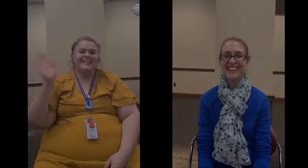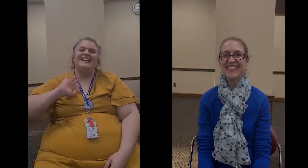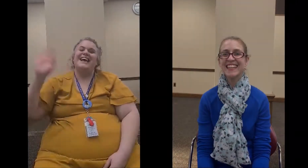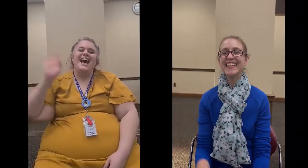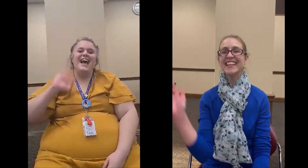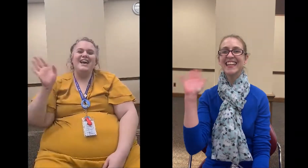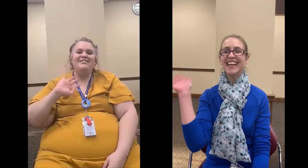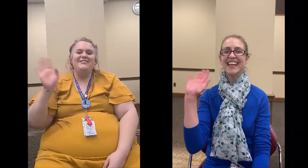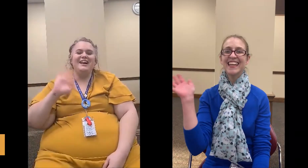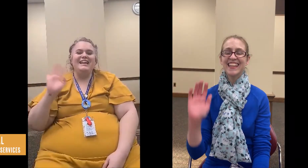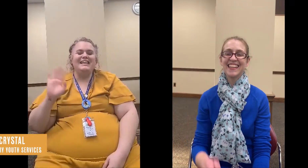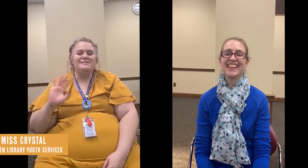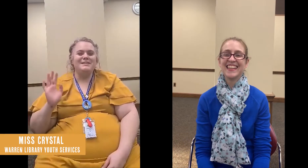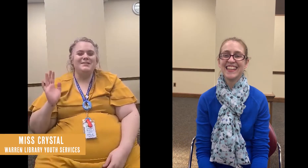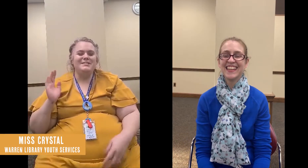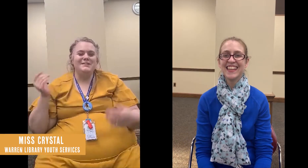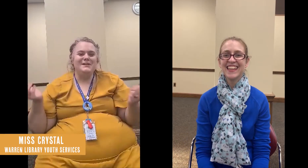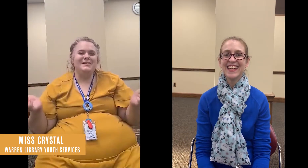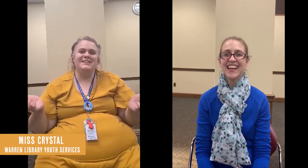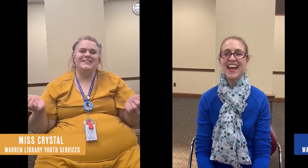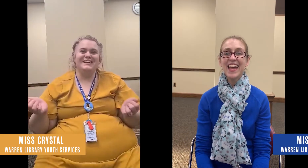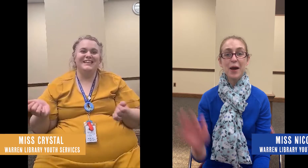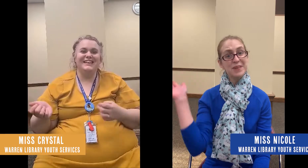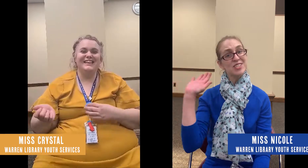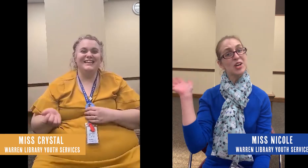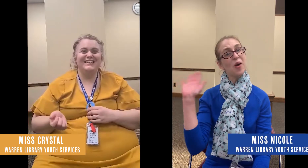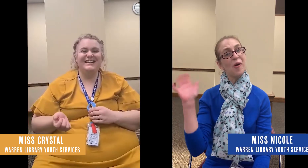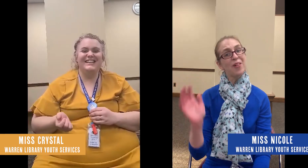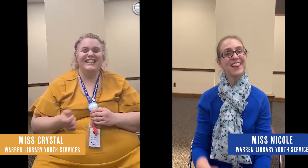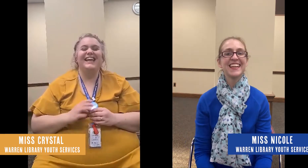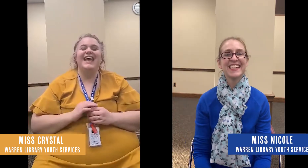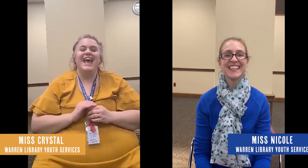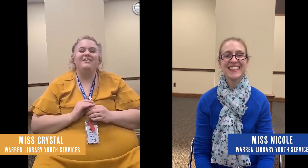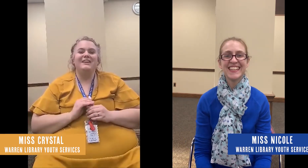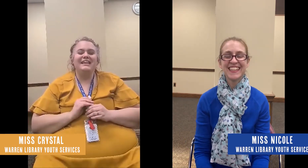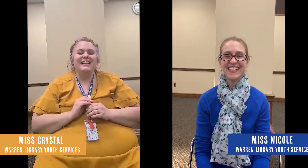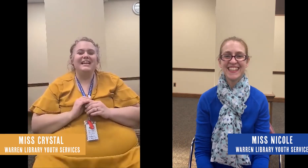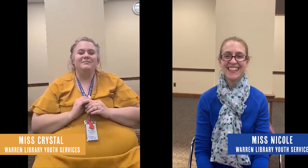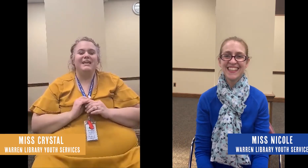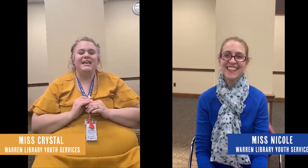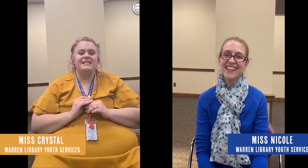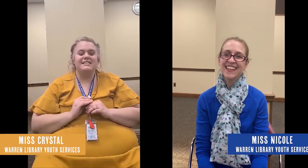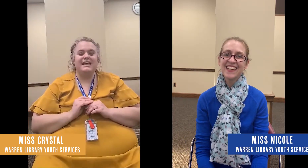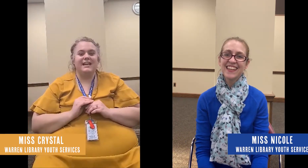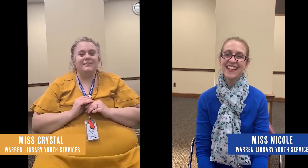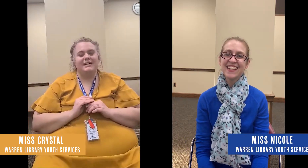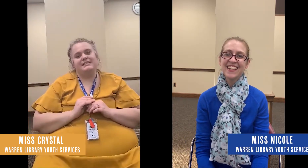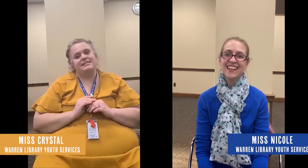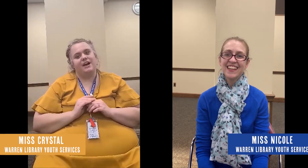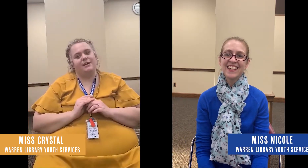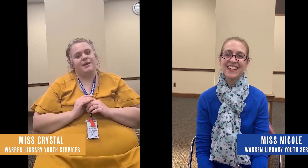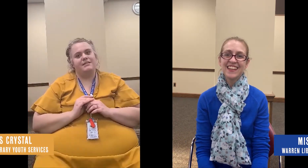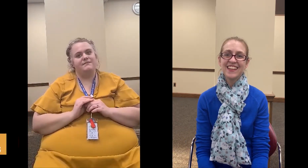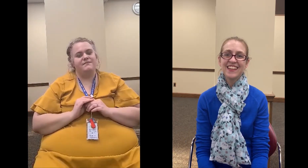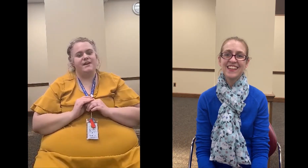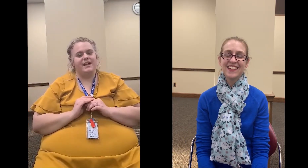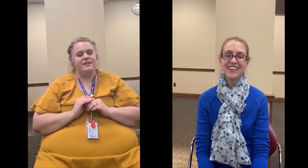hi everyone it's miss crystal and i'm miss nicole and we're here because today we're going to talk about some fun